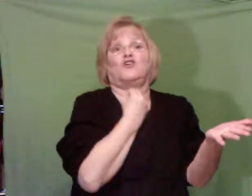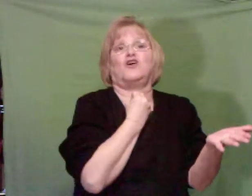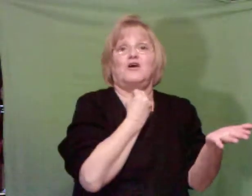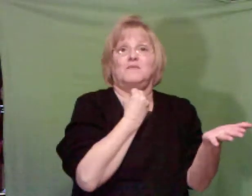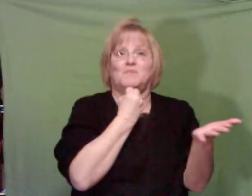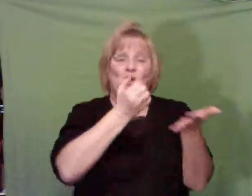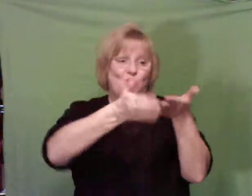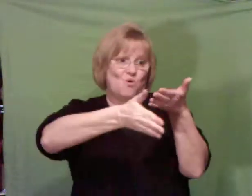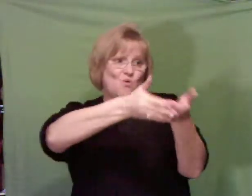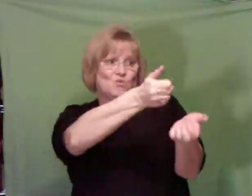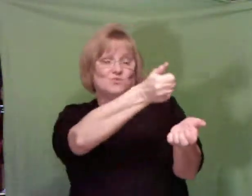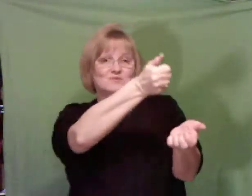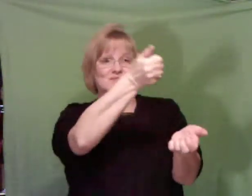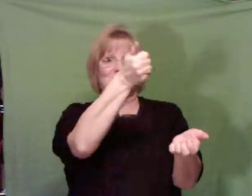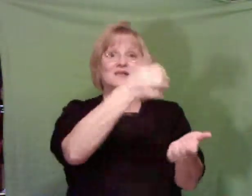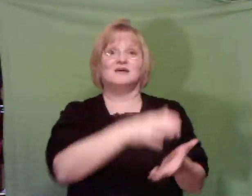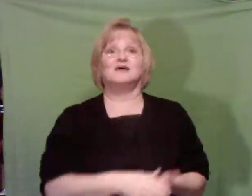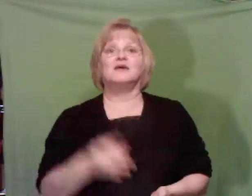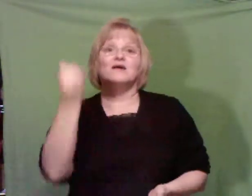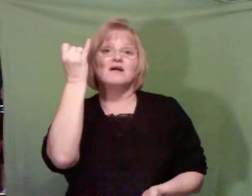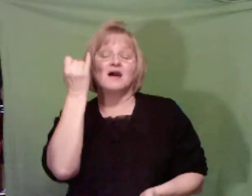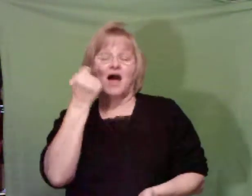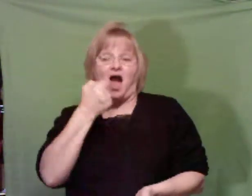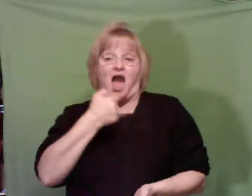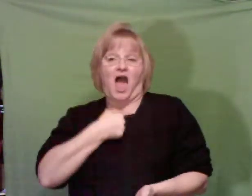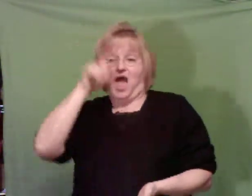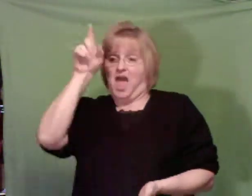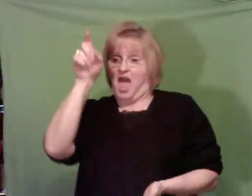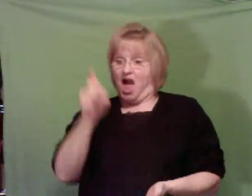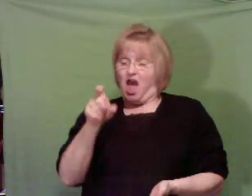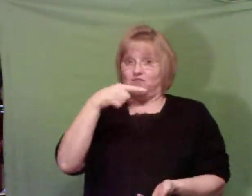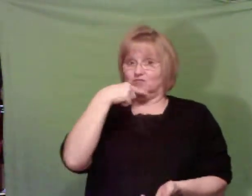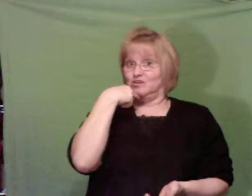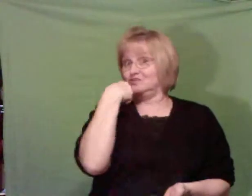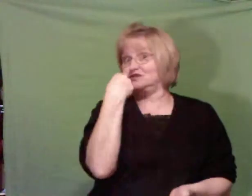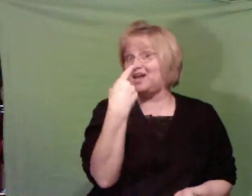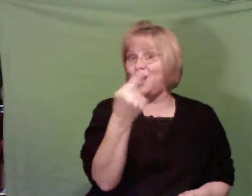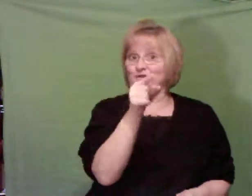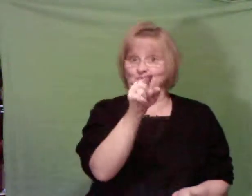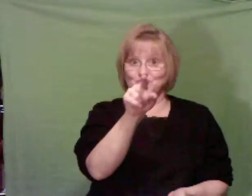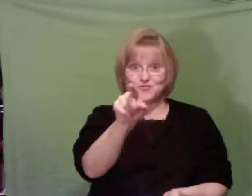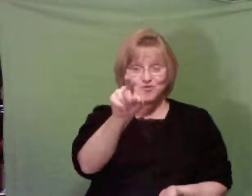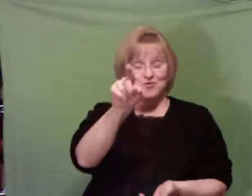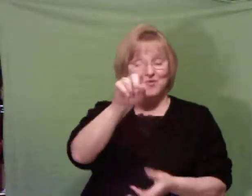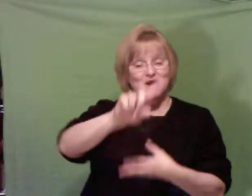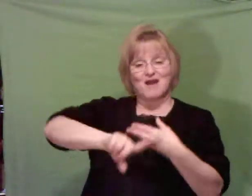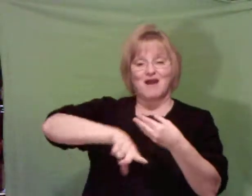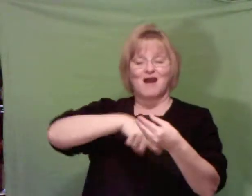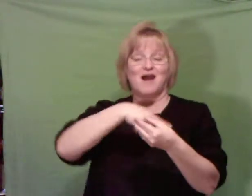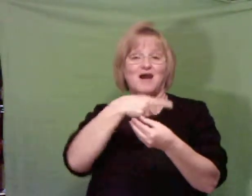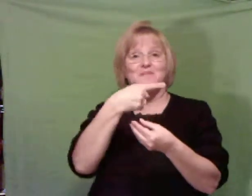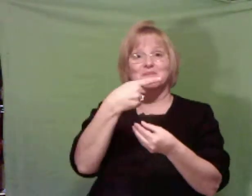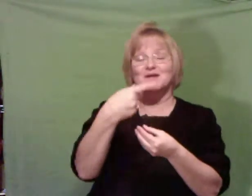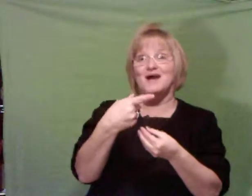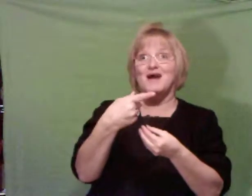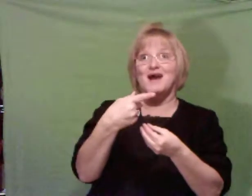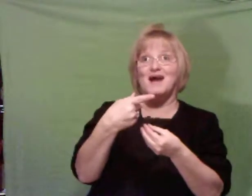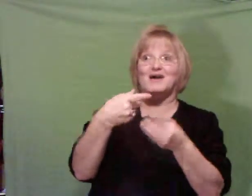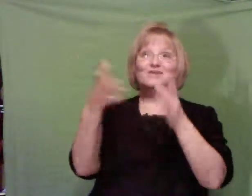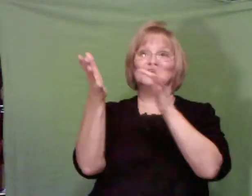most, it all has to tell the story of the one who